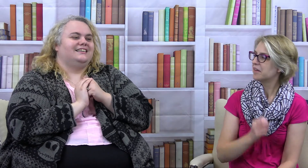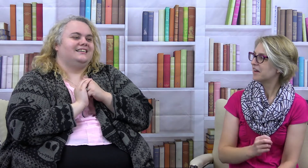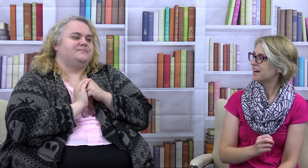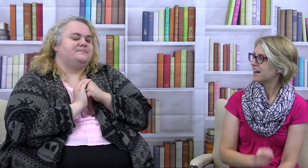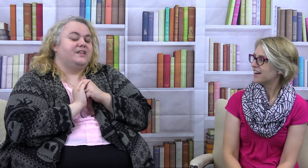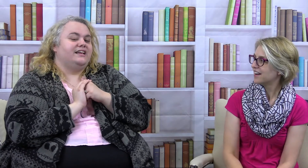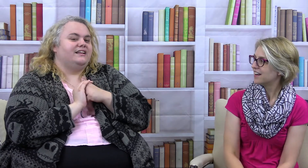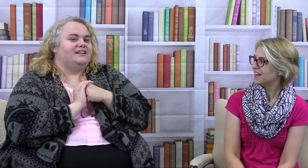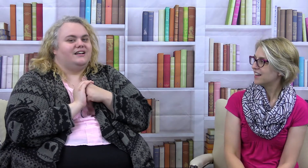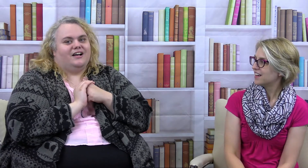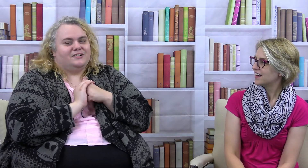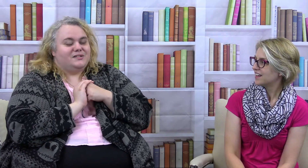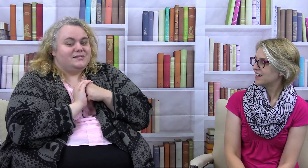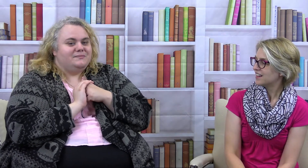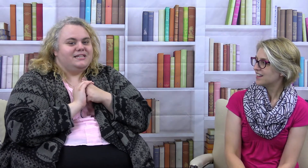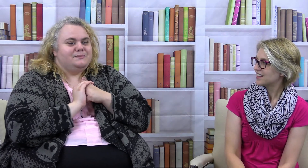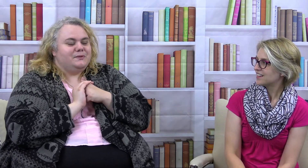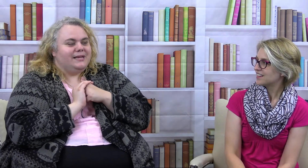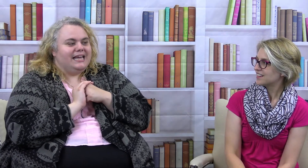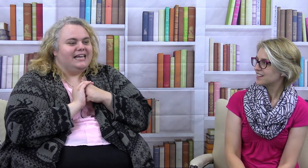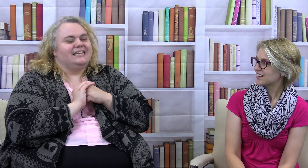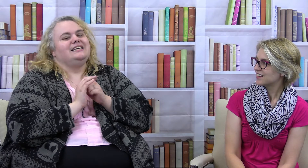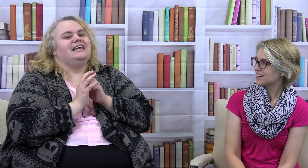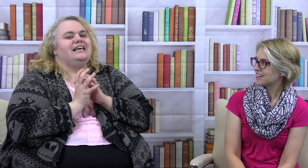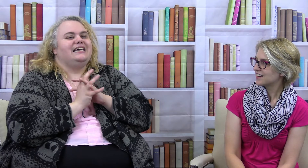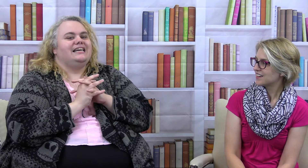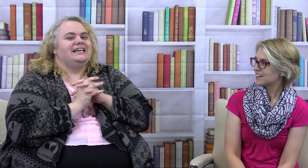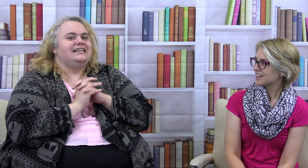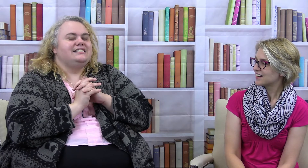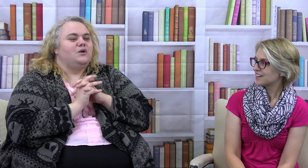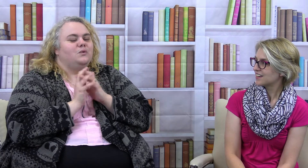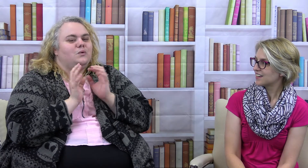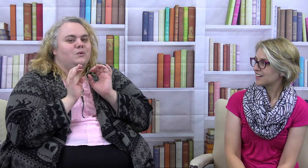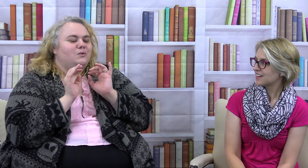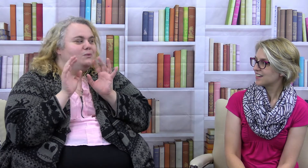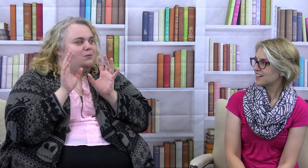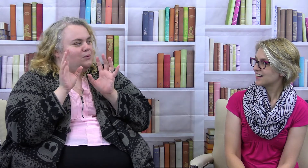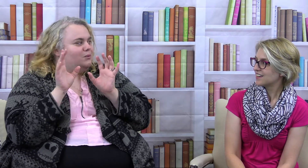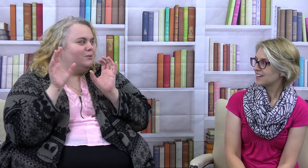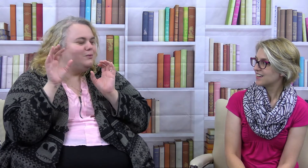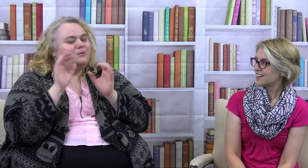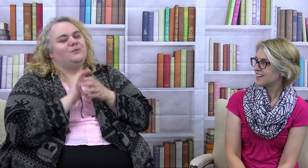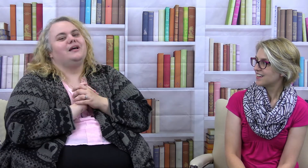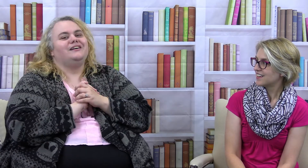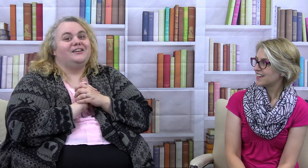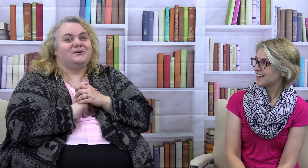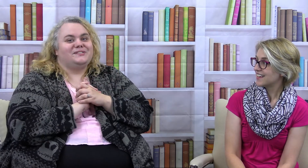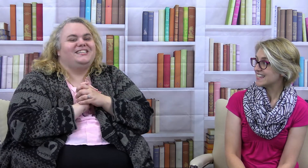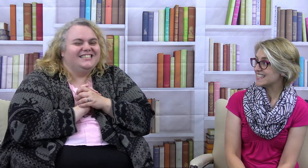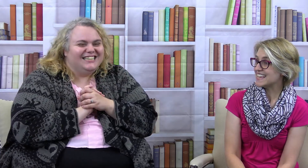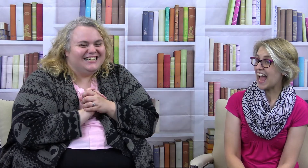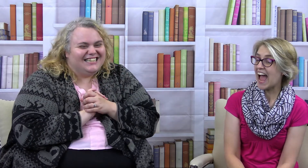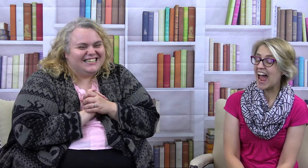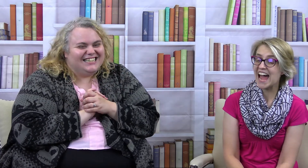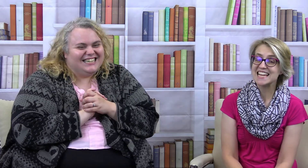And also something spooky is ghosts. Yes.